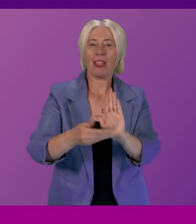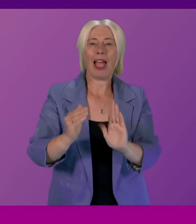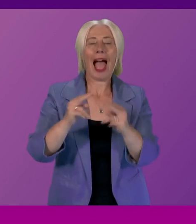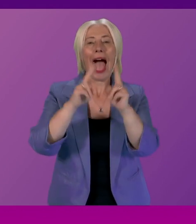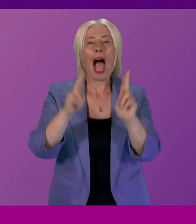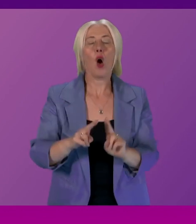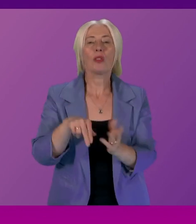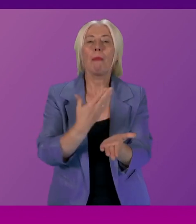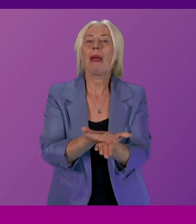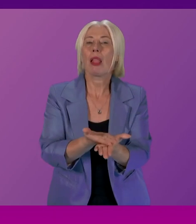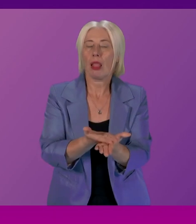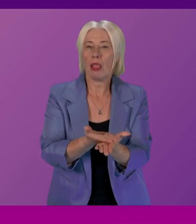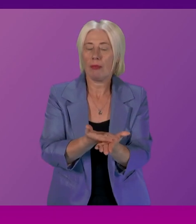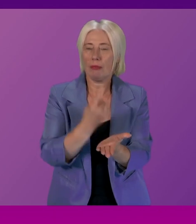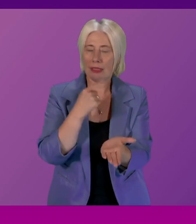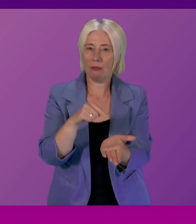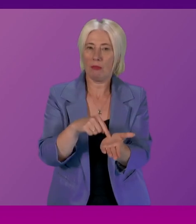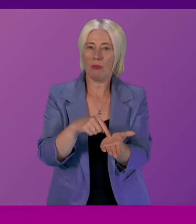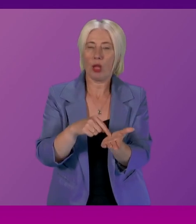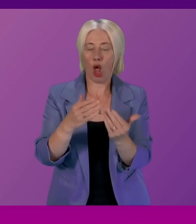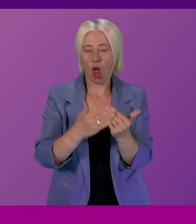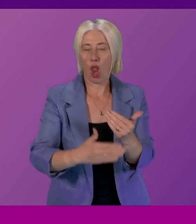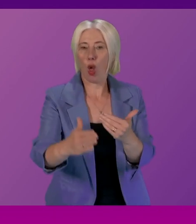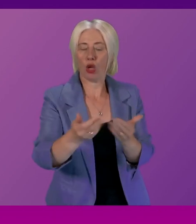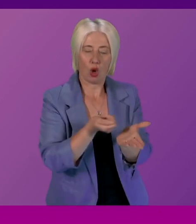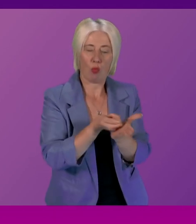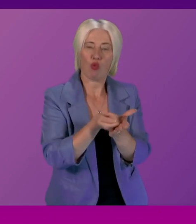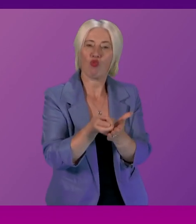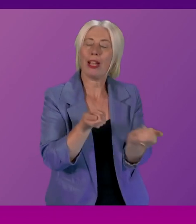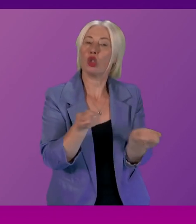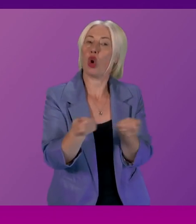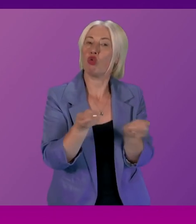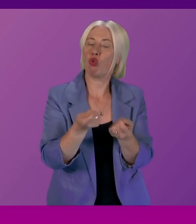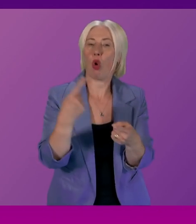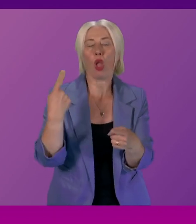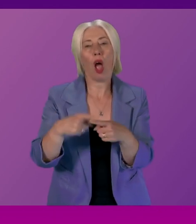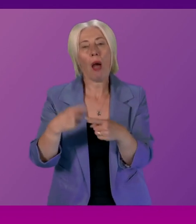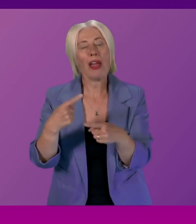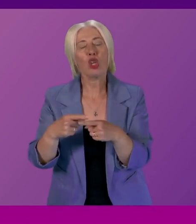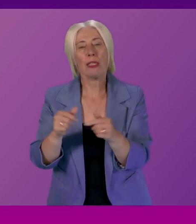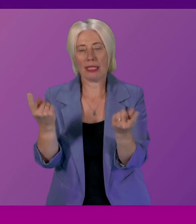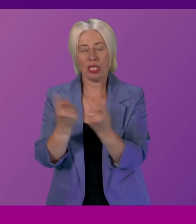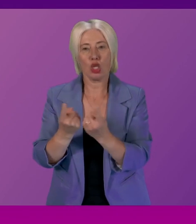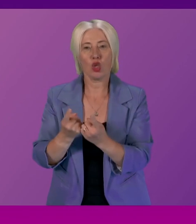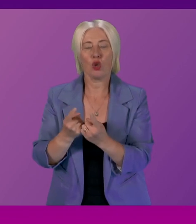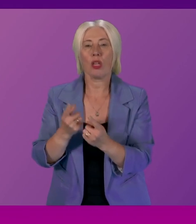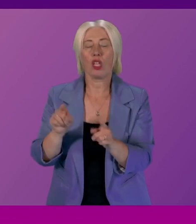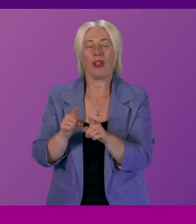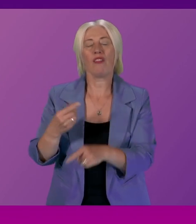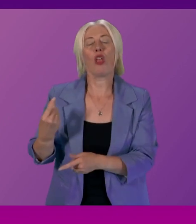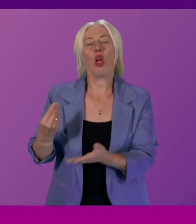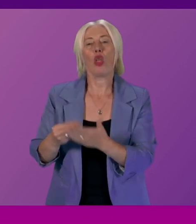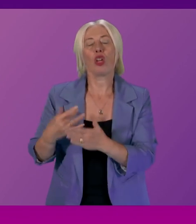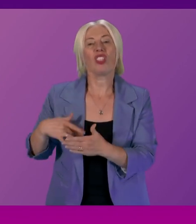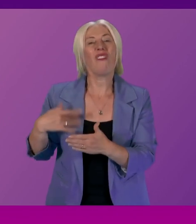will amongst other things make provisions for long-term rent controls The emergency measures set out in last year's Cost of Living Tenant Protection